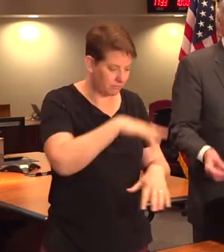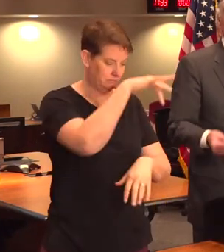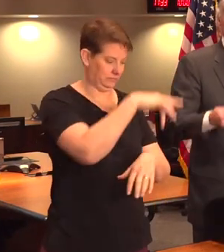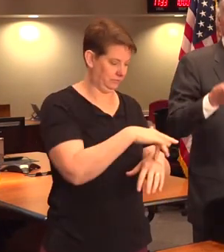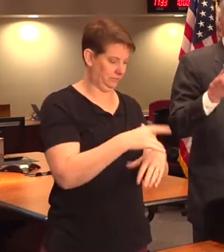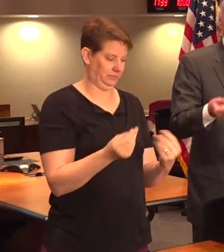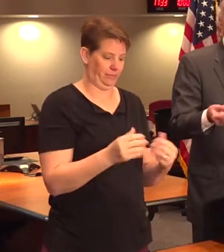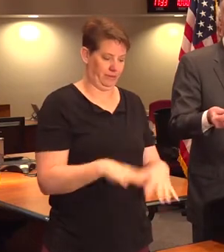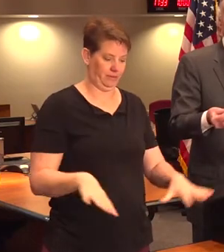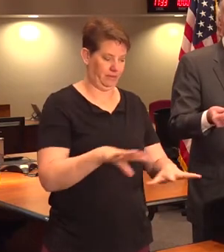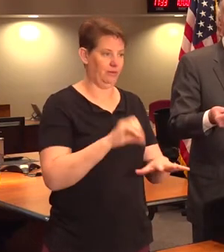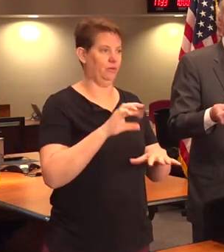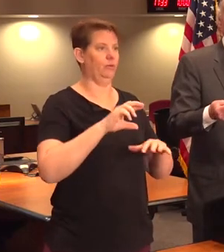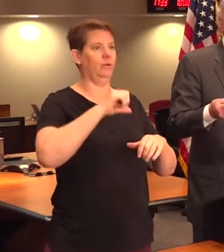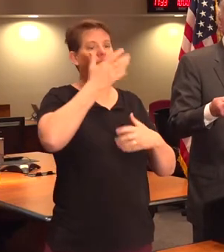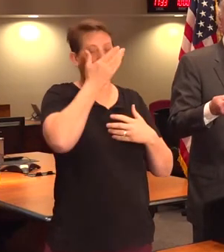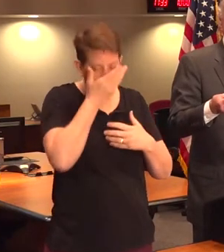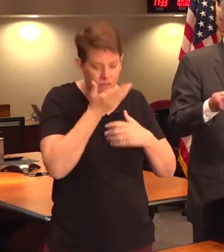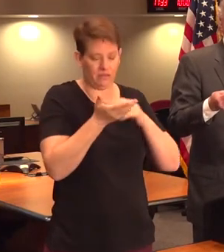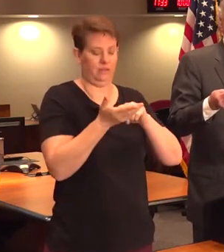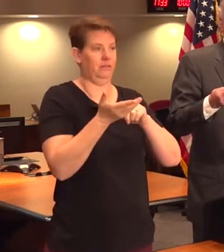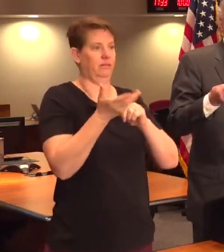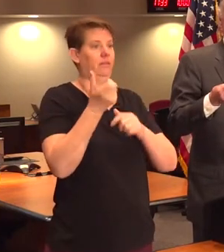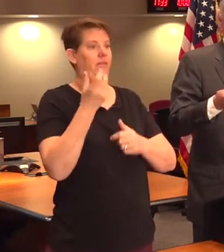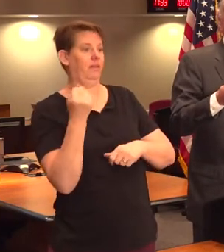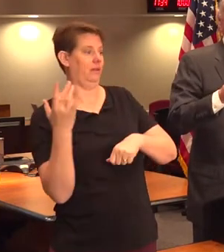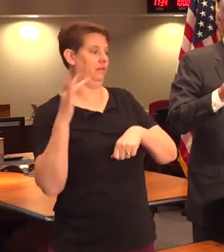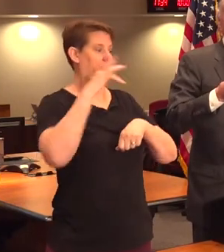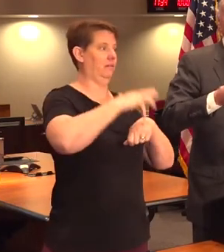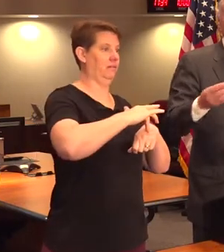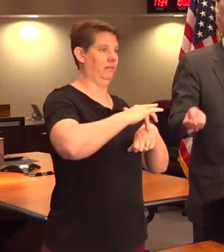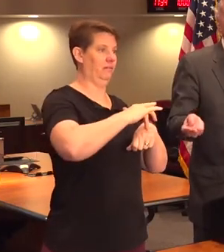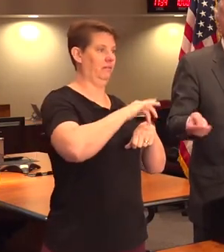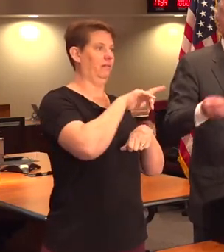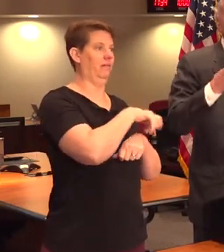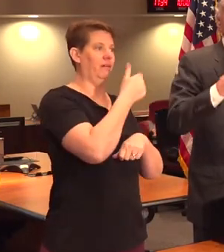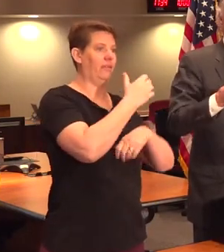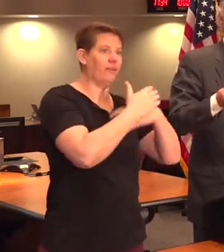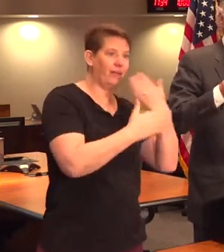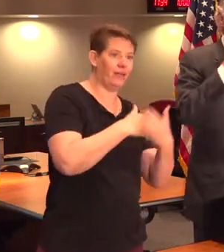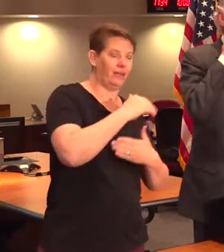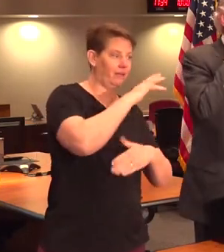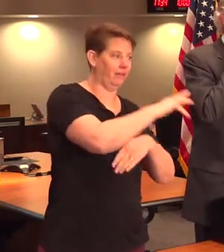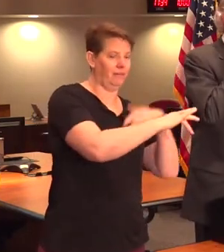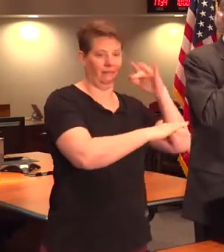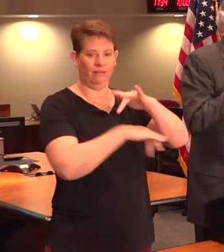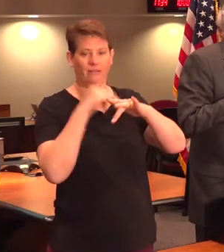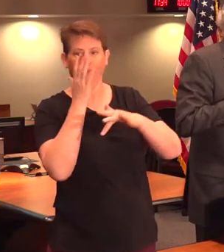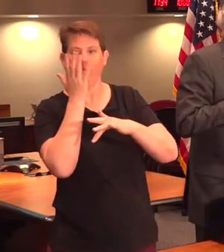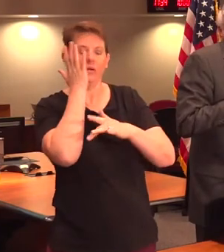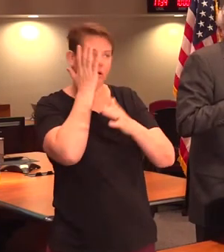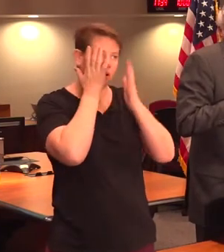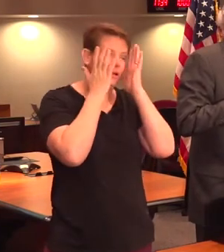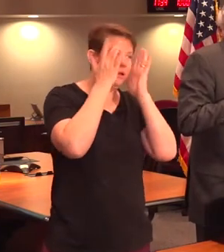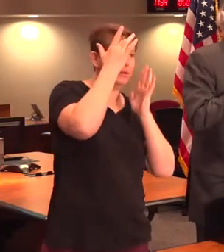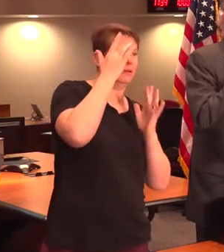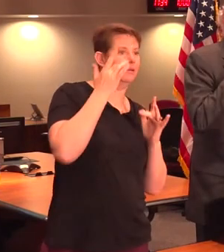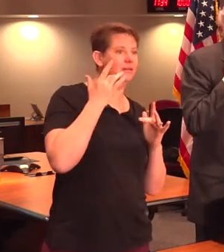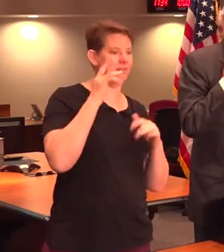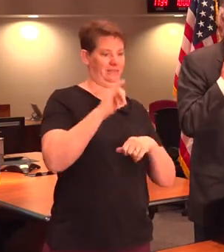a surface or go on the person's hand, and then they touch your hand and you touch your face,